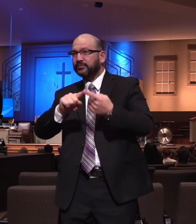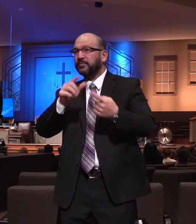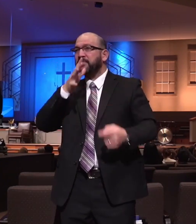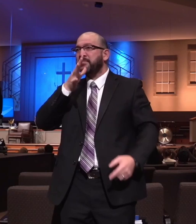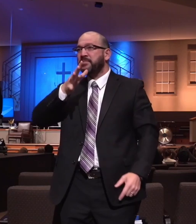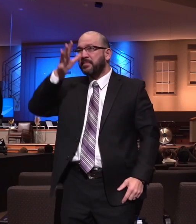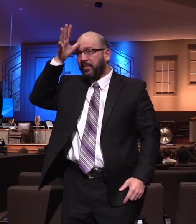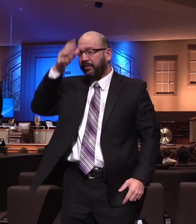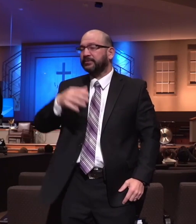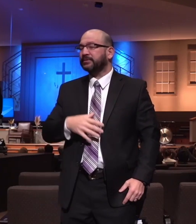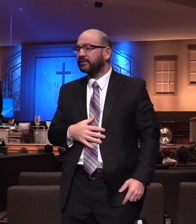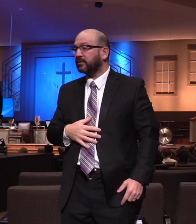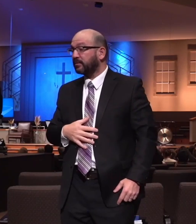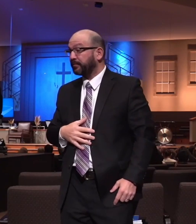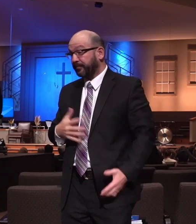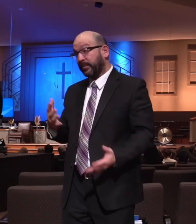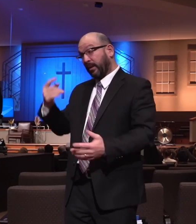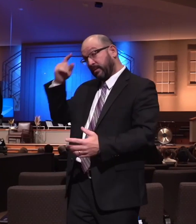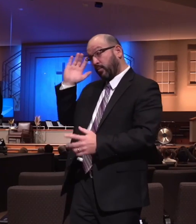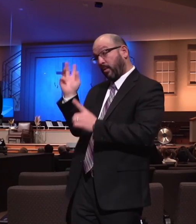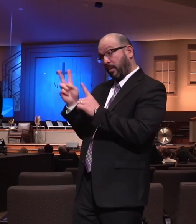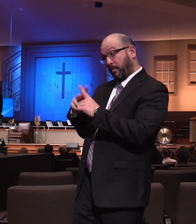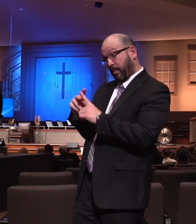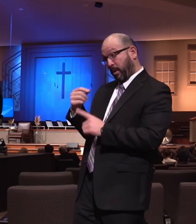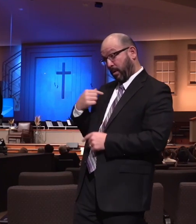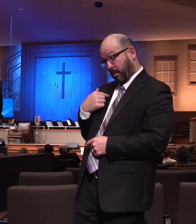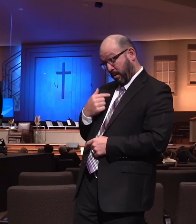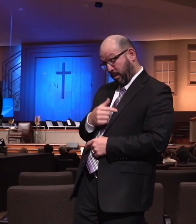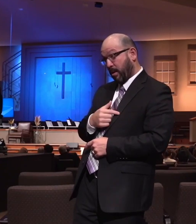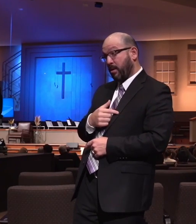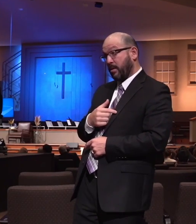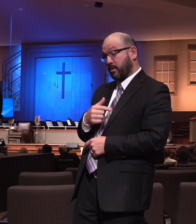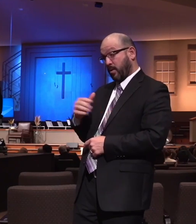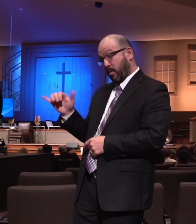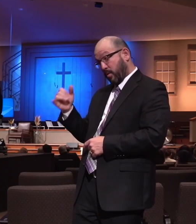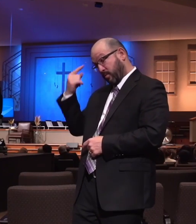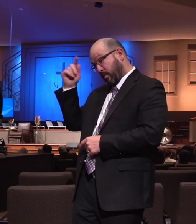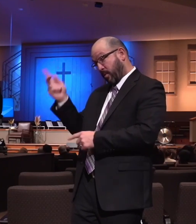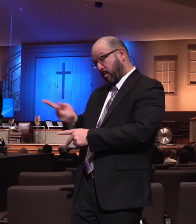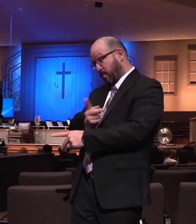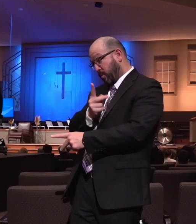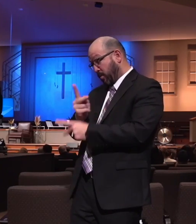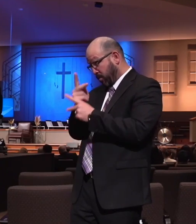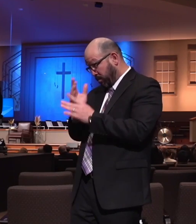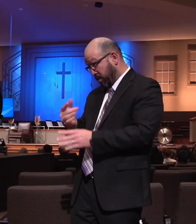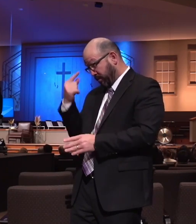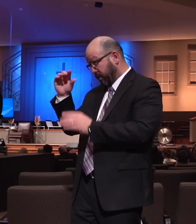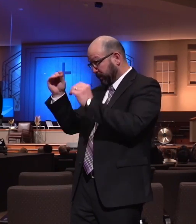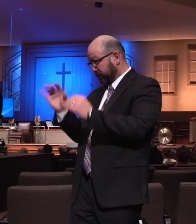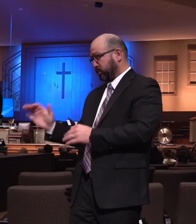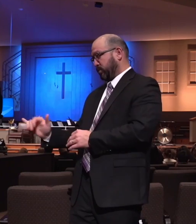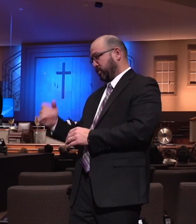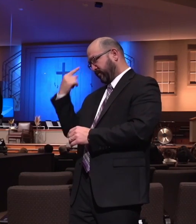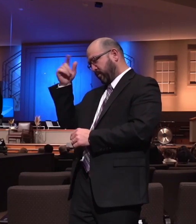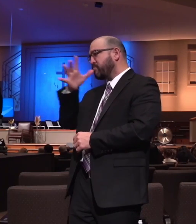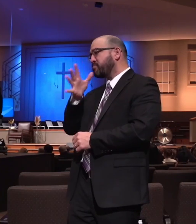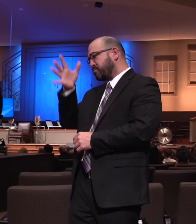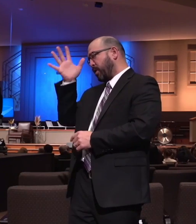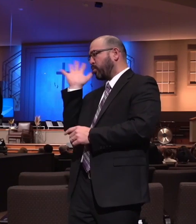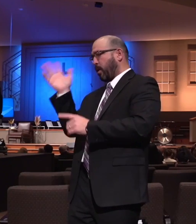No doubt there's an application for me as a pastor, no doubt for every Sunday school teacher, but I think for parents as well. If you'll notice what